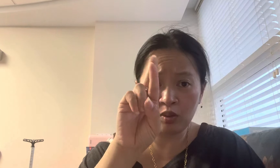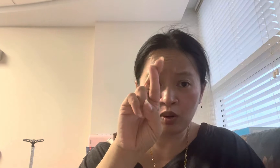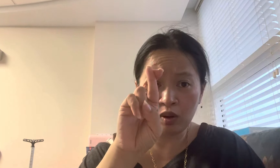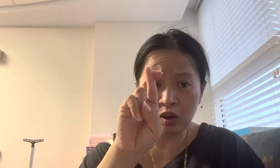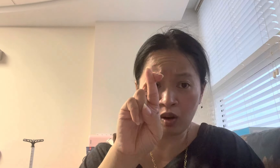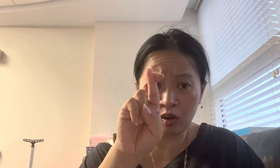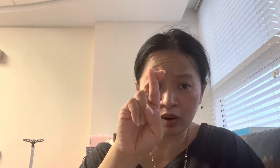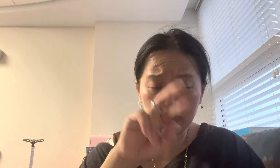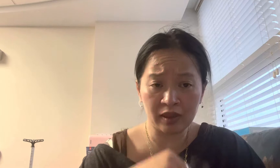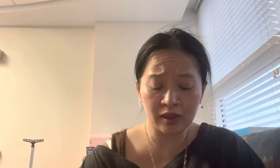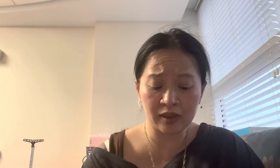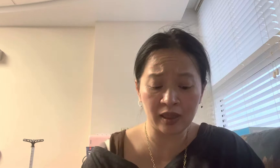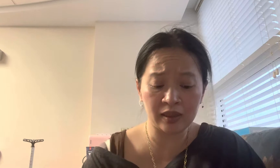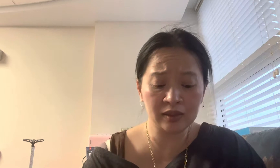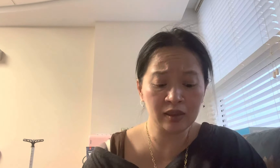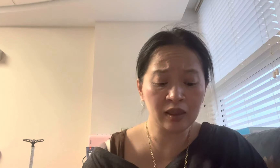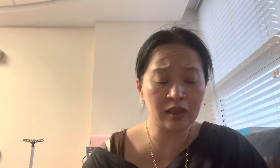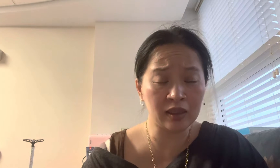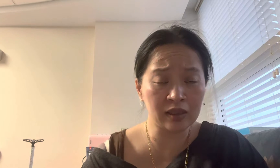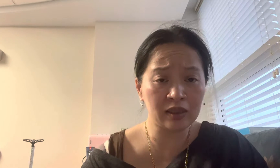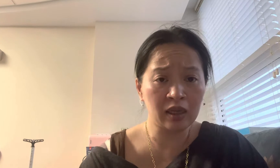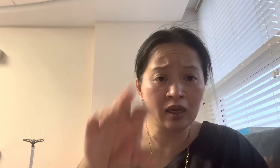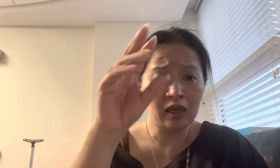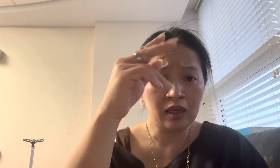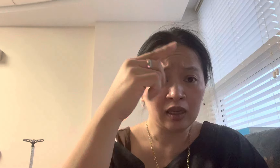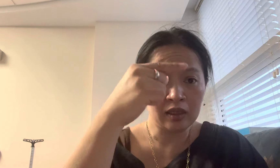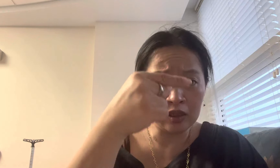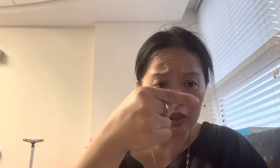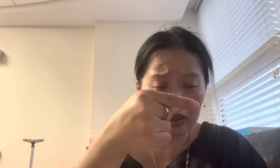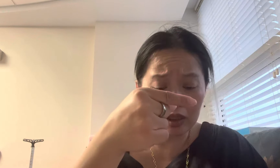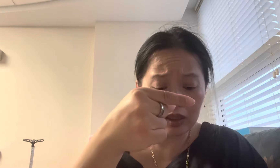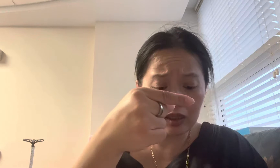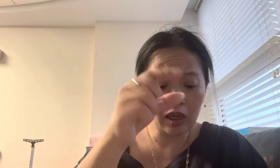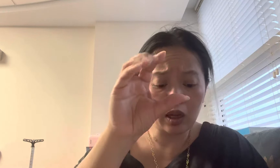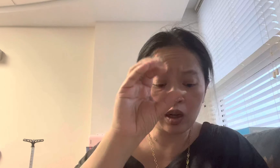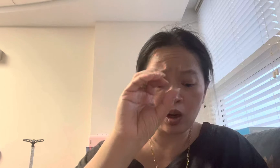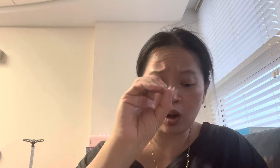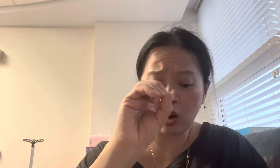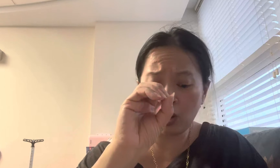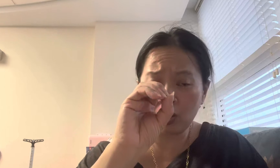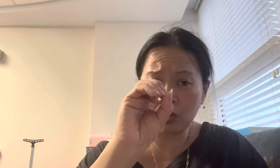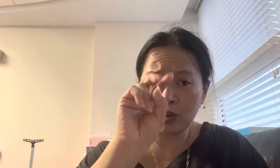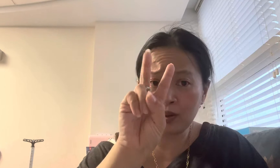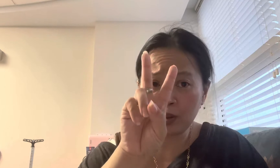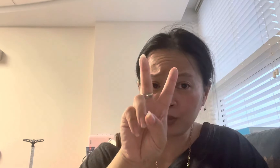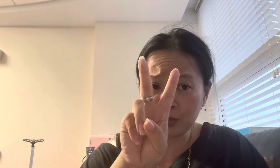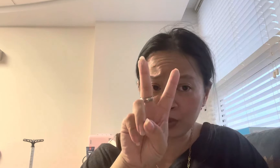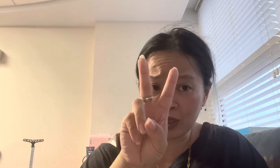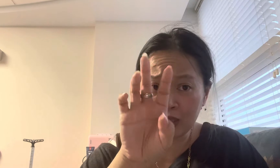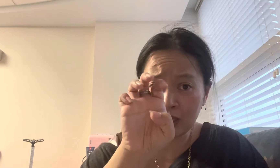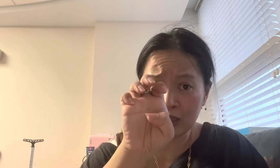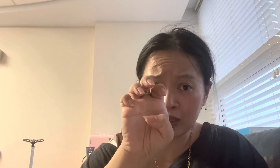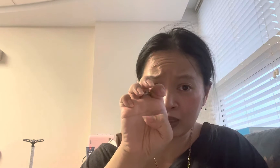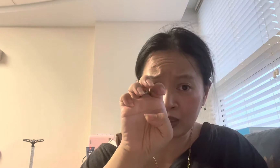-R. Again, it is G-O-V-E